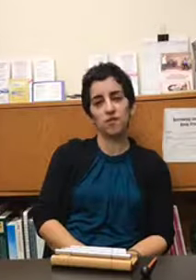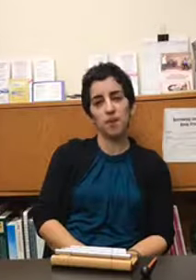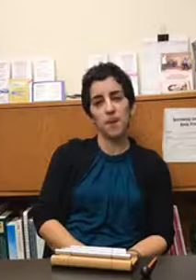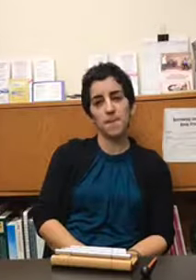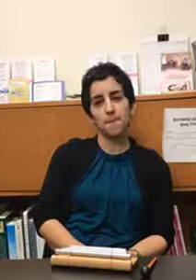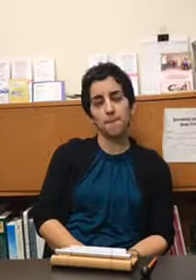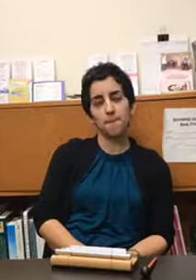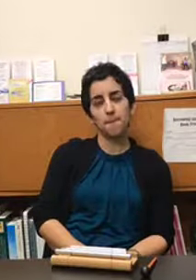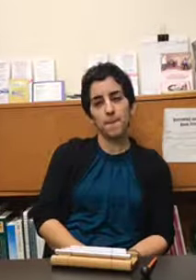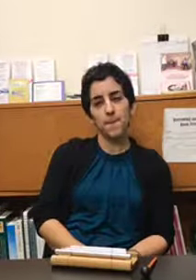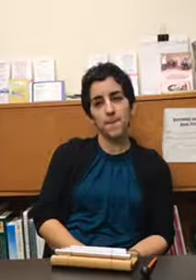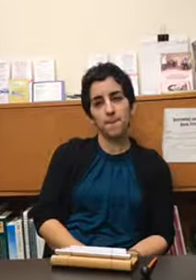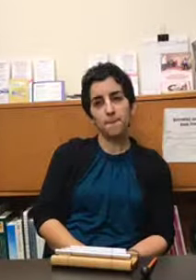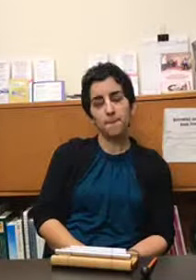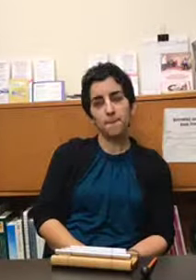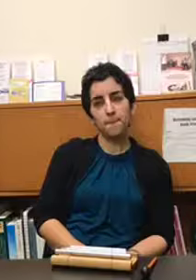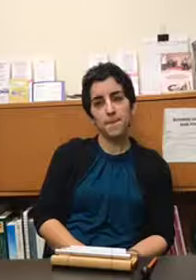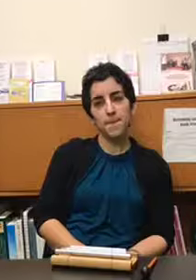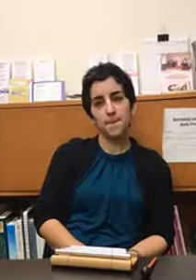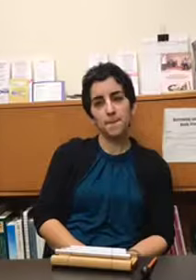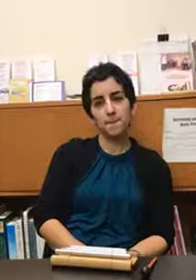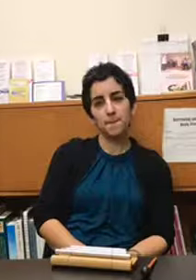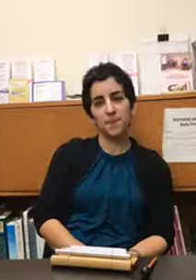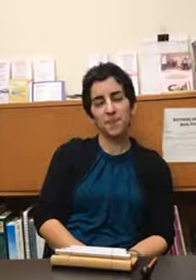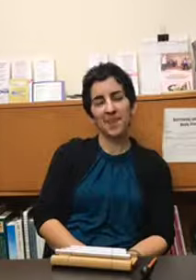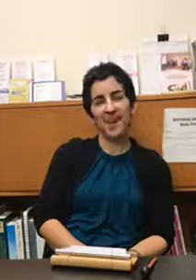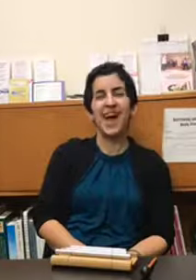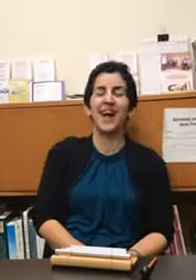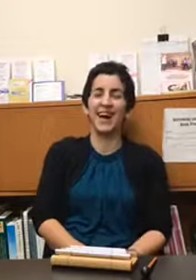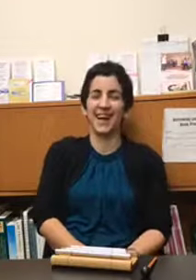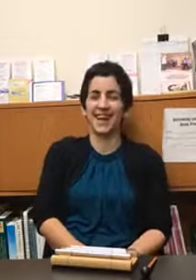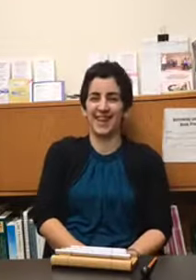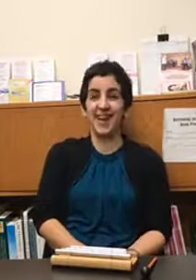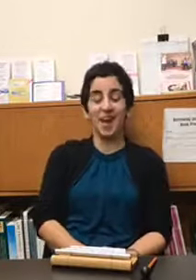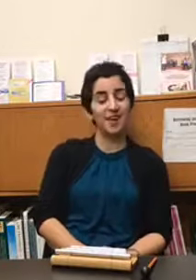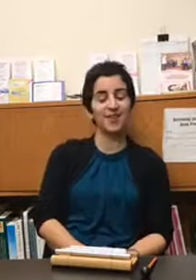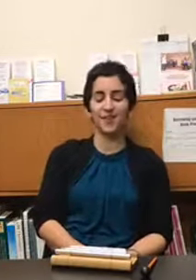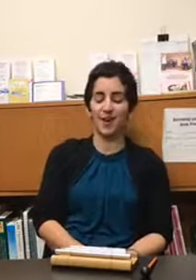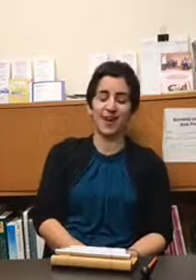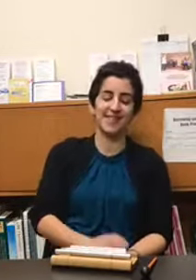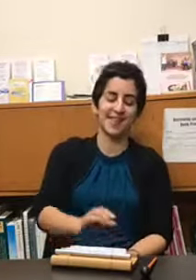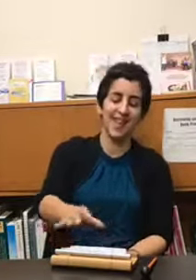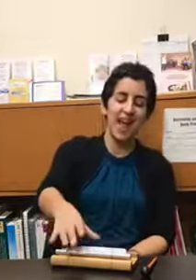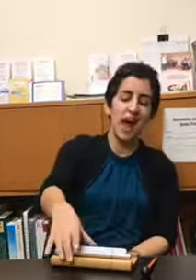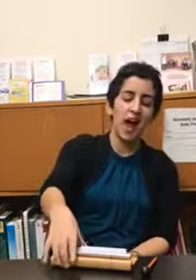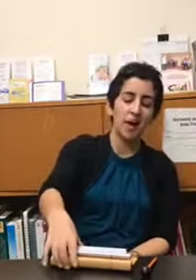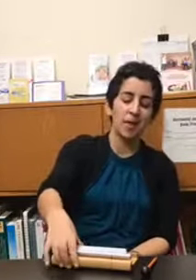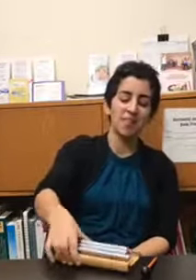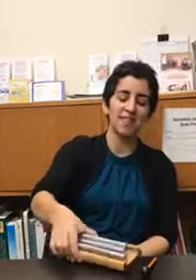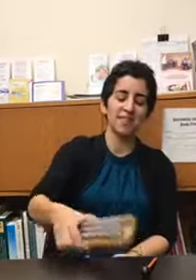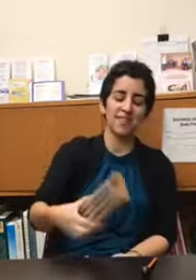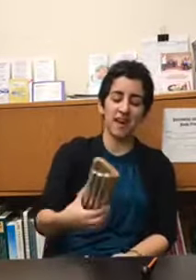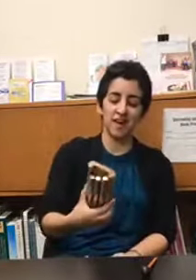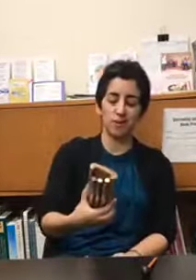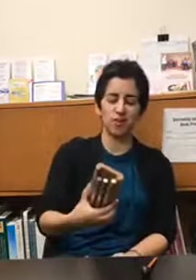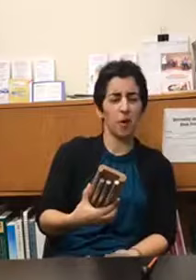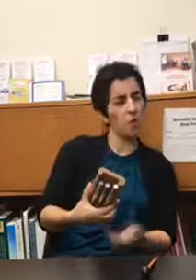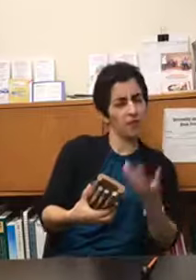someone's asking where where can you buy a good set of chimes that's a great question um this set which i'm hoping